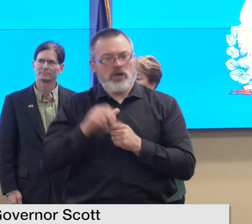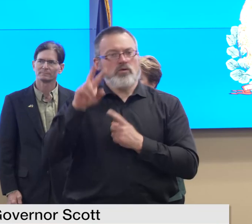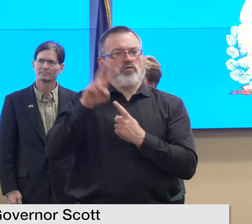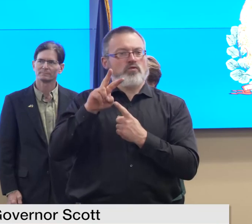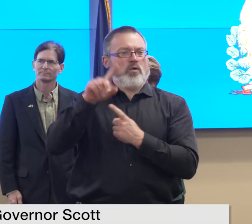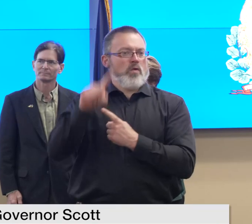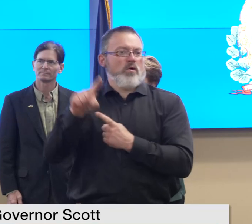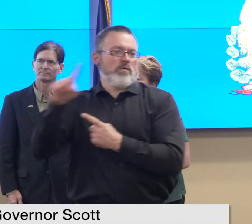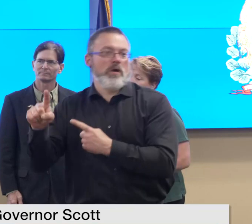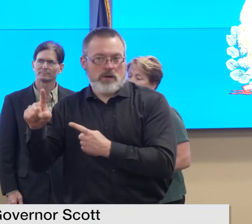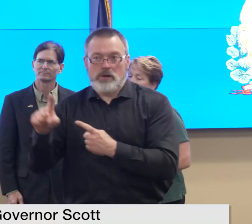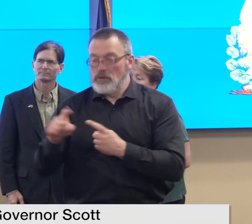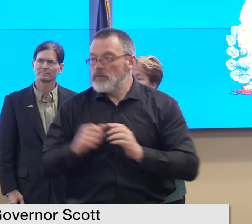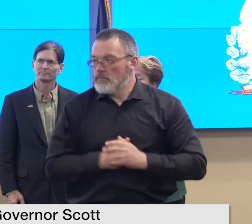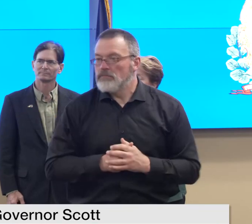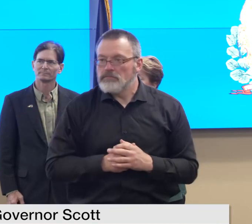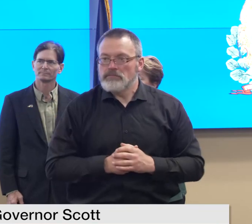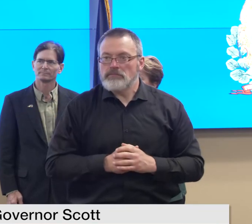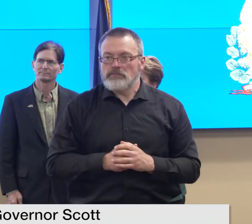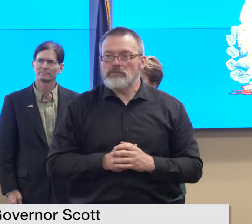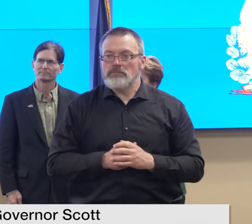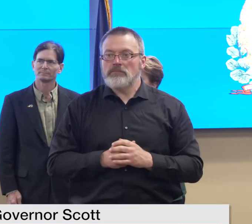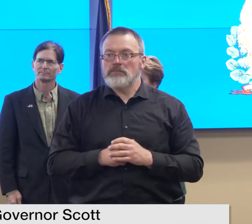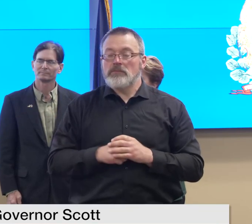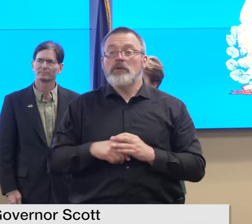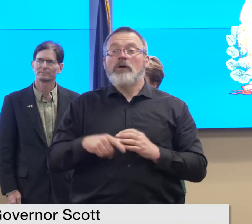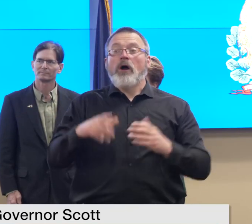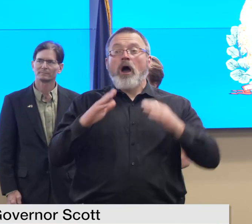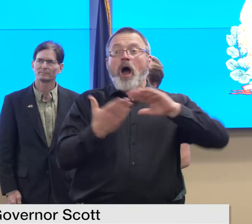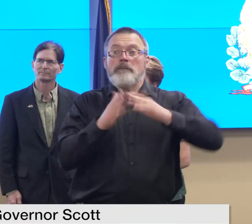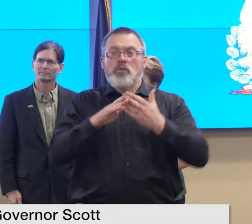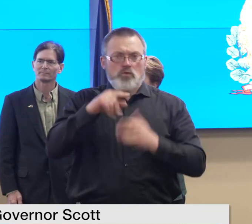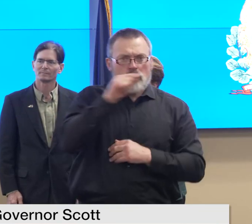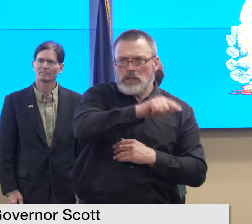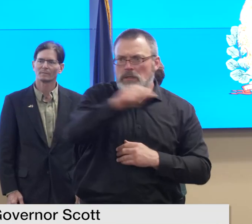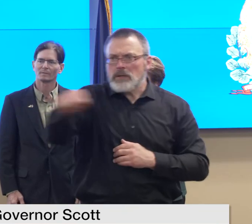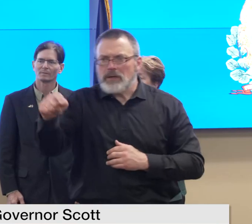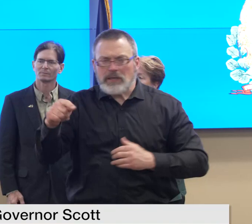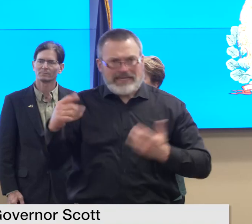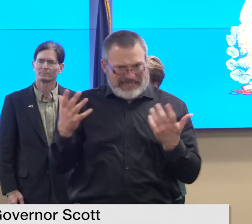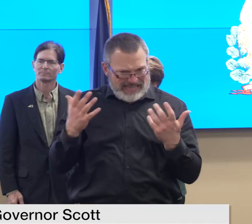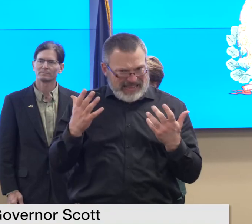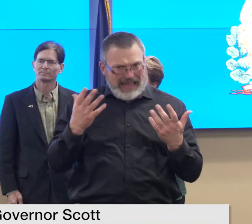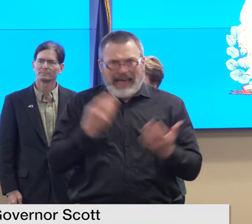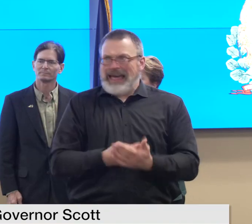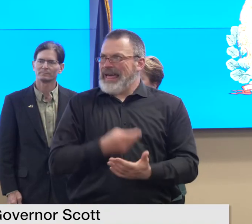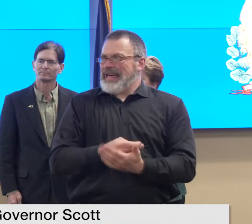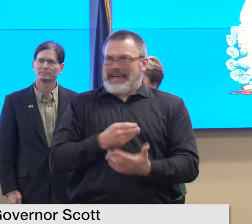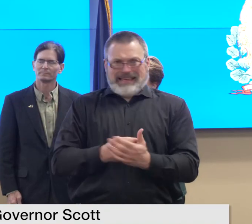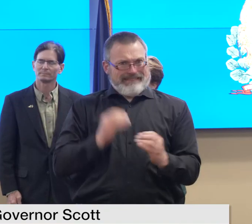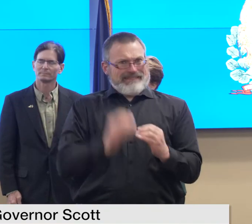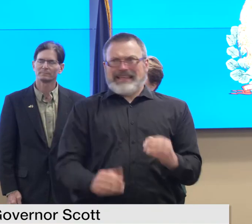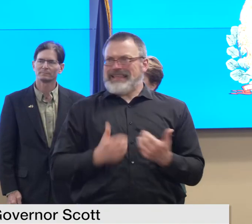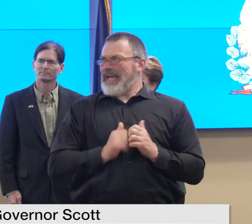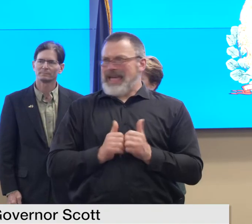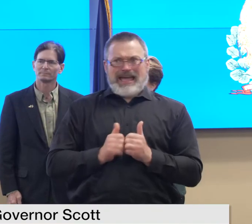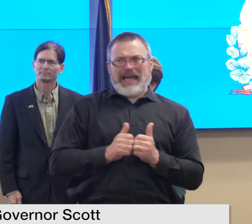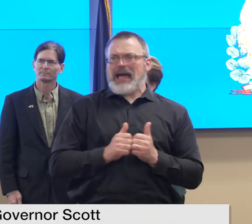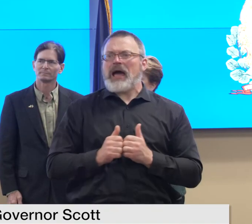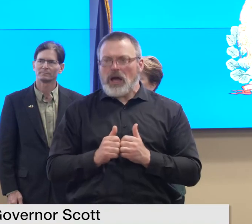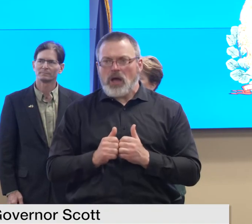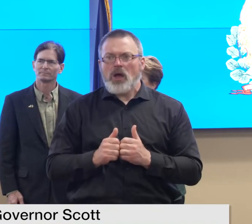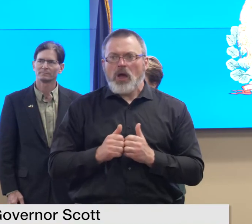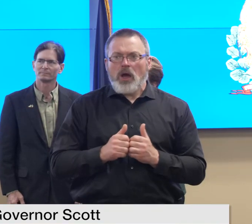we've heard from communities who are worried about how they're going to afford to repair flood damage on top of other routine